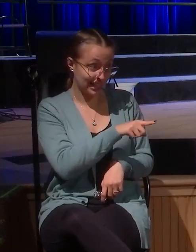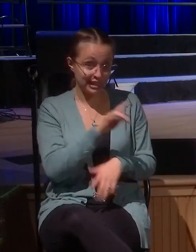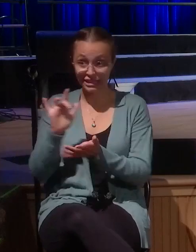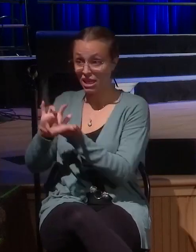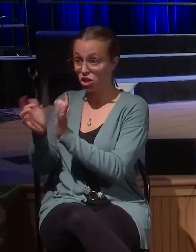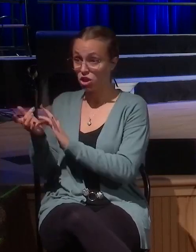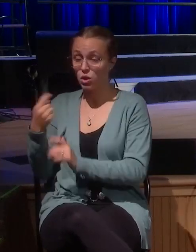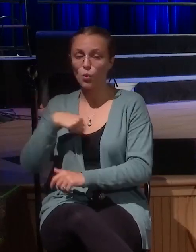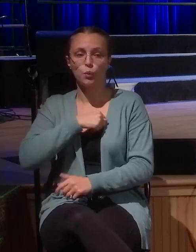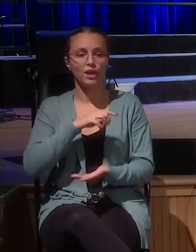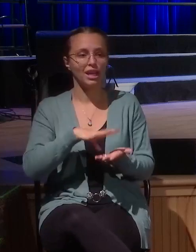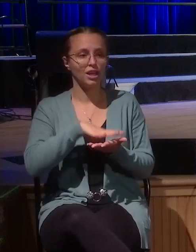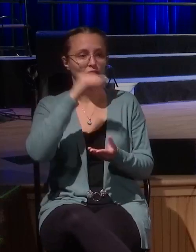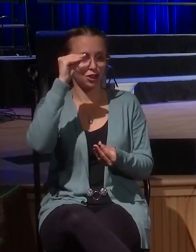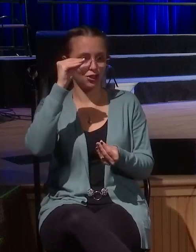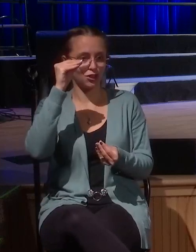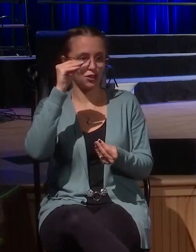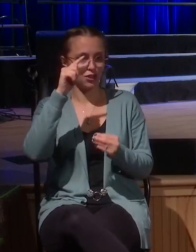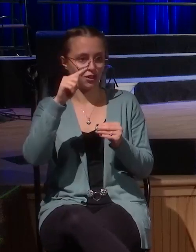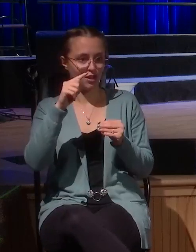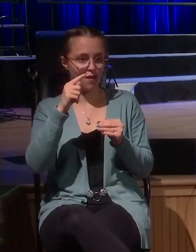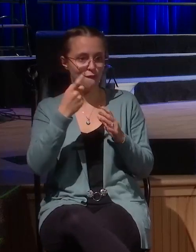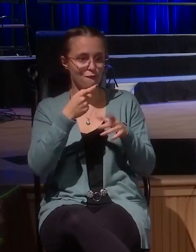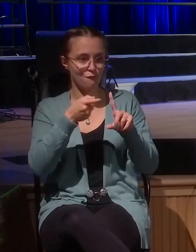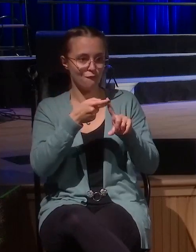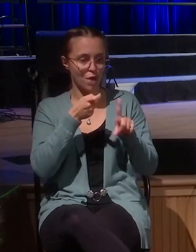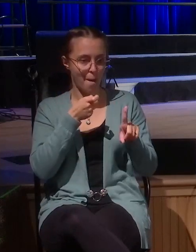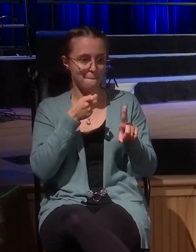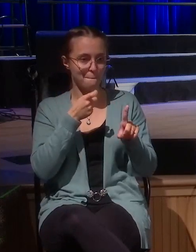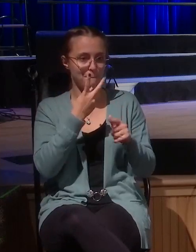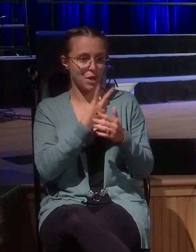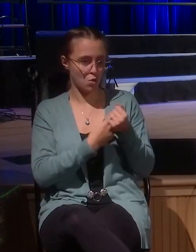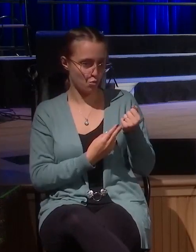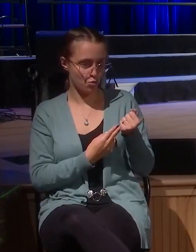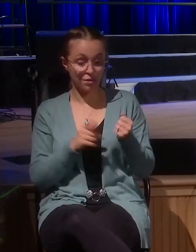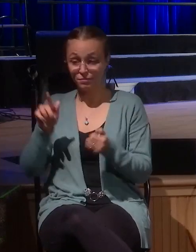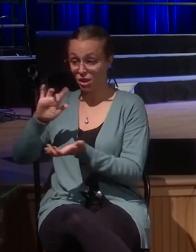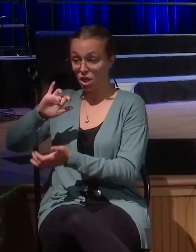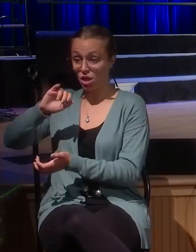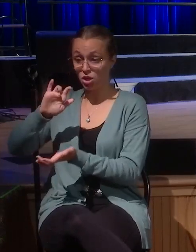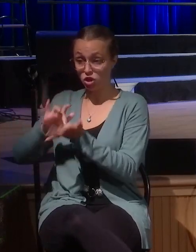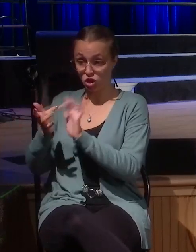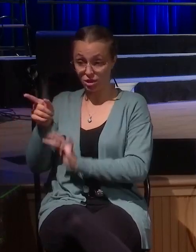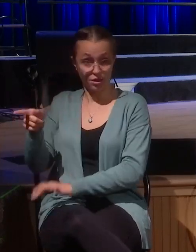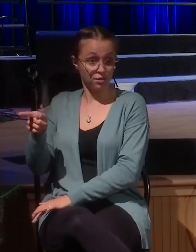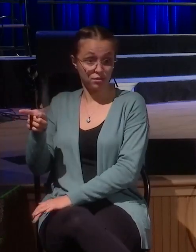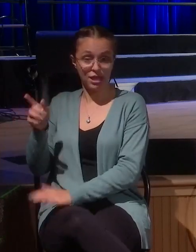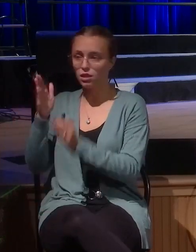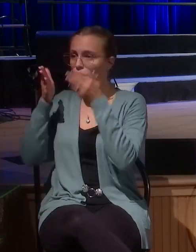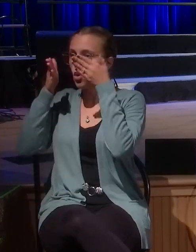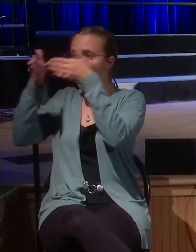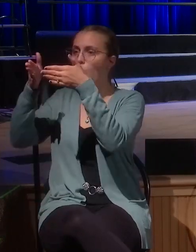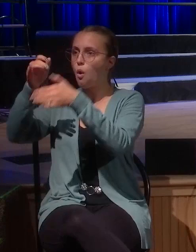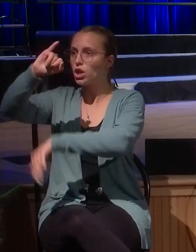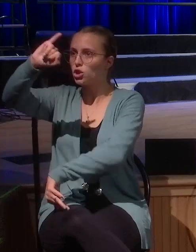because Jesus comes in and he's got a goal in mind and it's not Jericho and it's not Zacchaeus, it's not there. It's the cross.